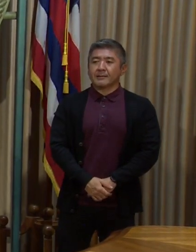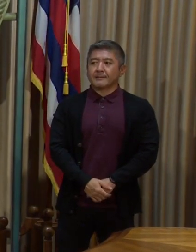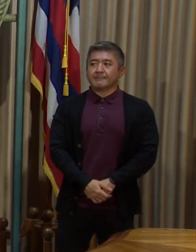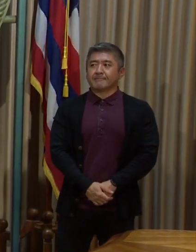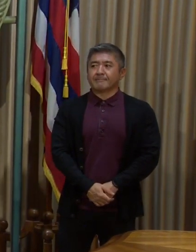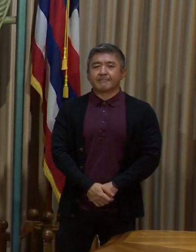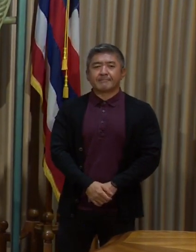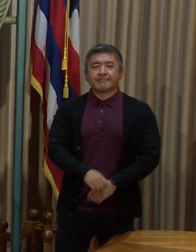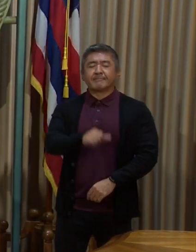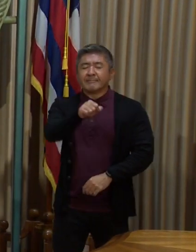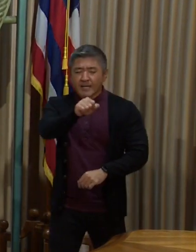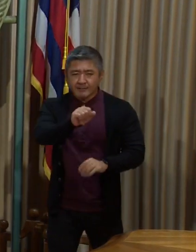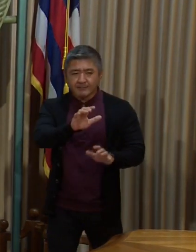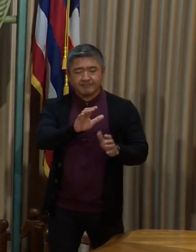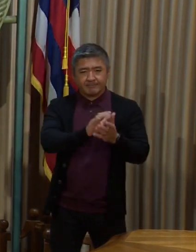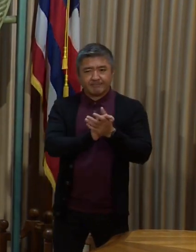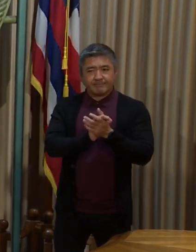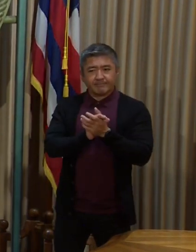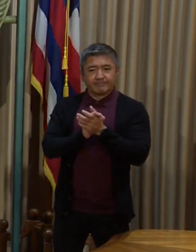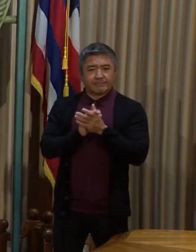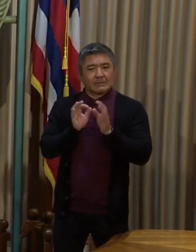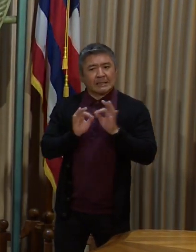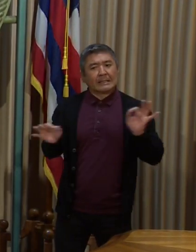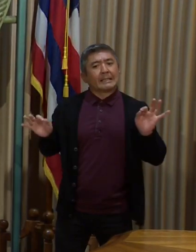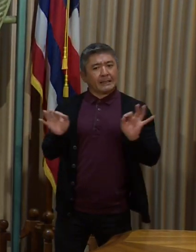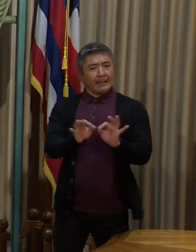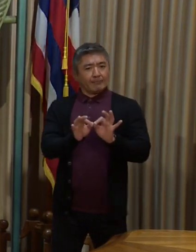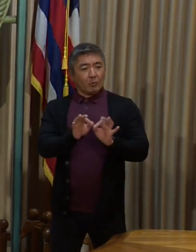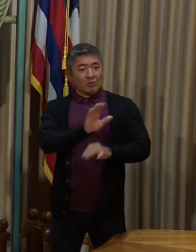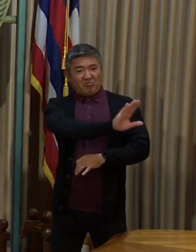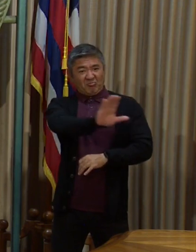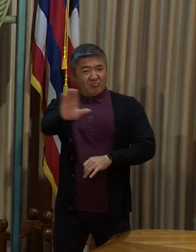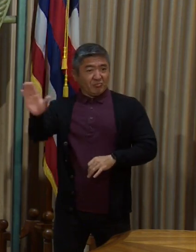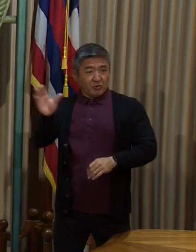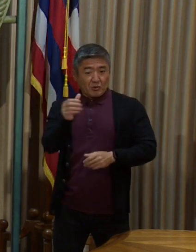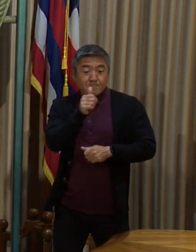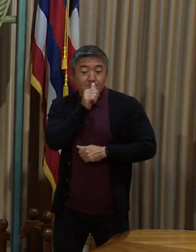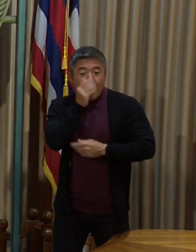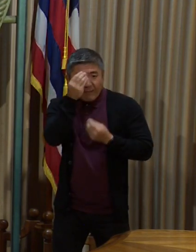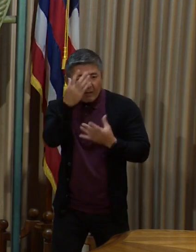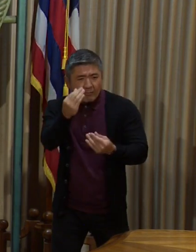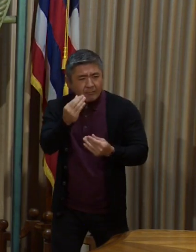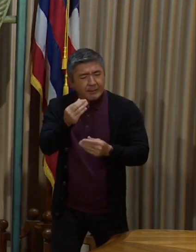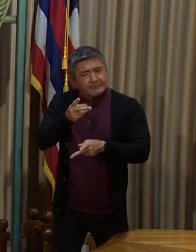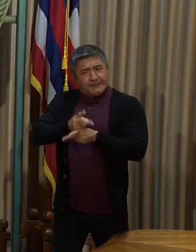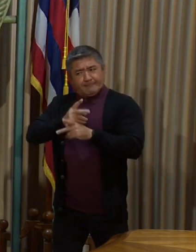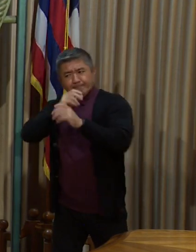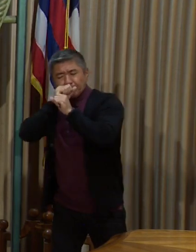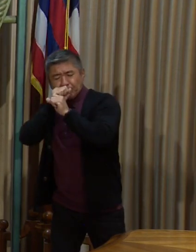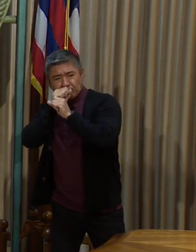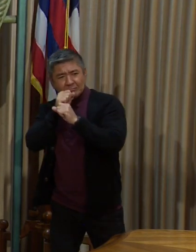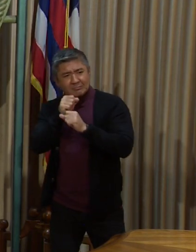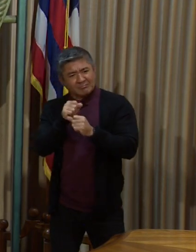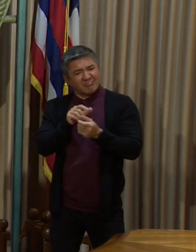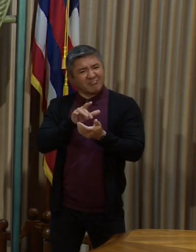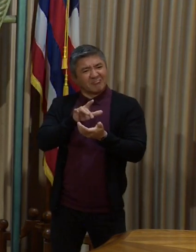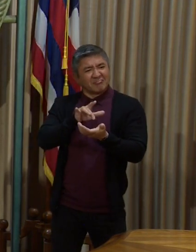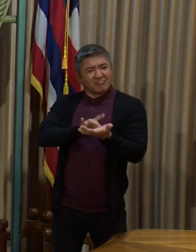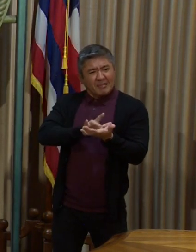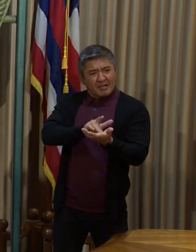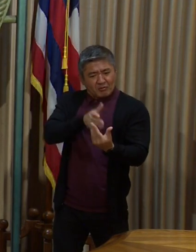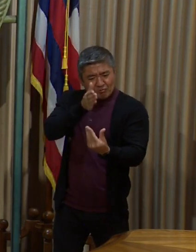it's very important that we maintain people's privacy. This is a piece of medical record, although